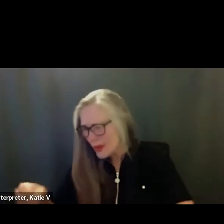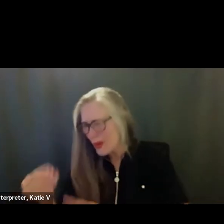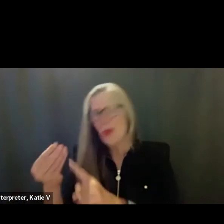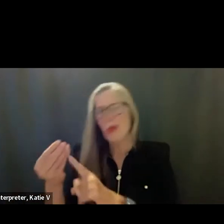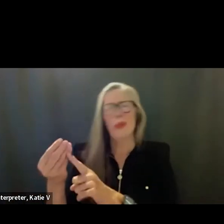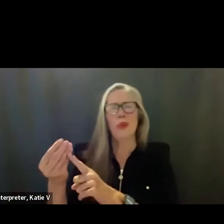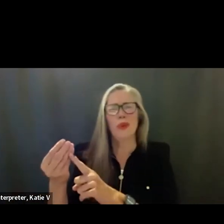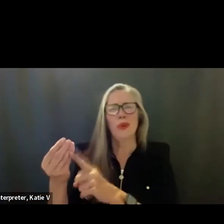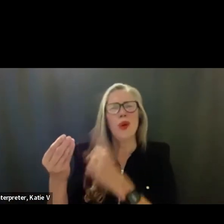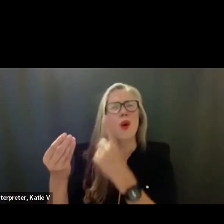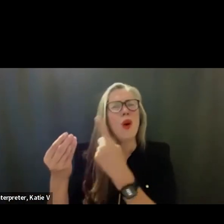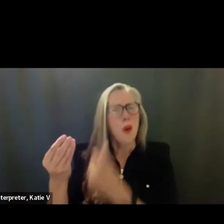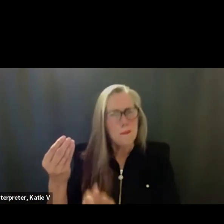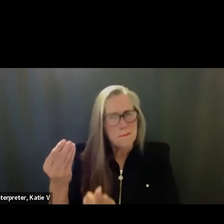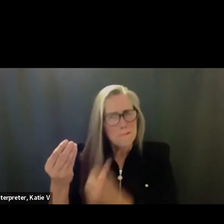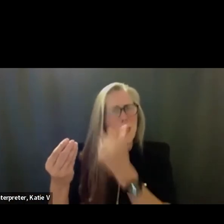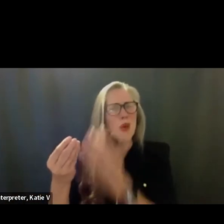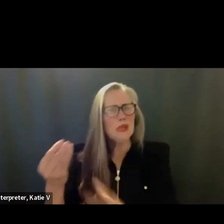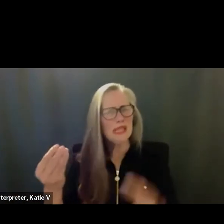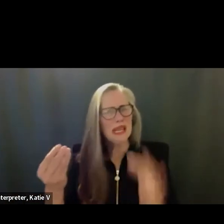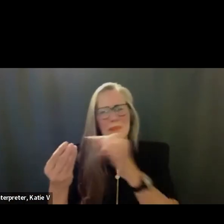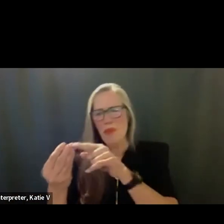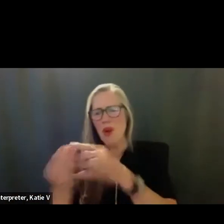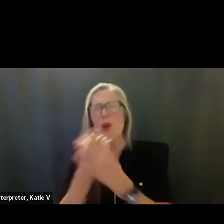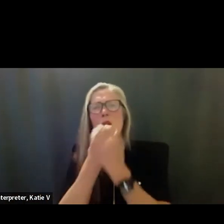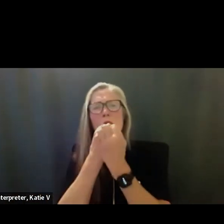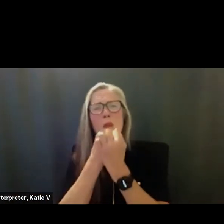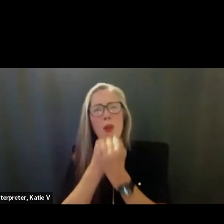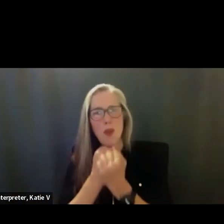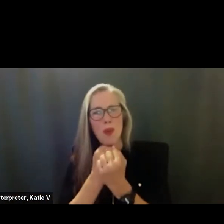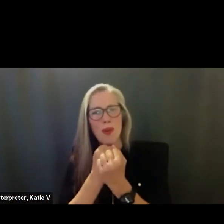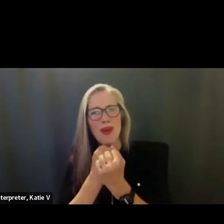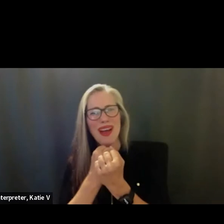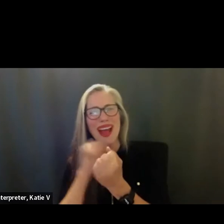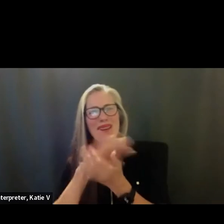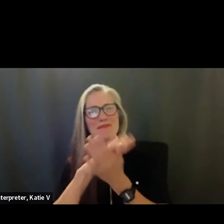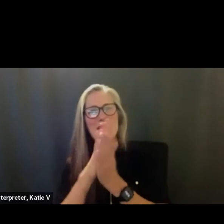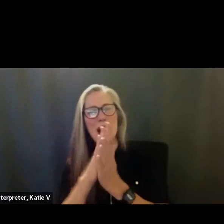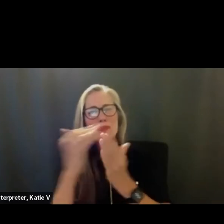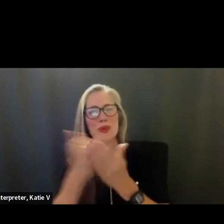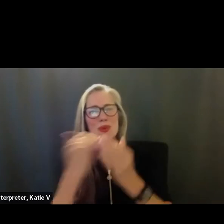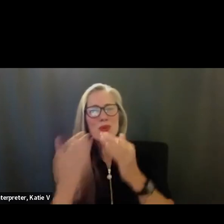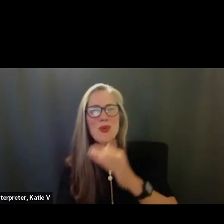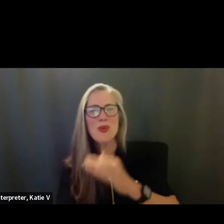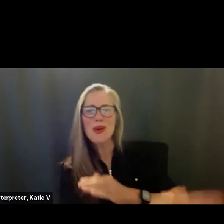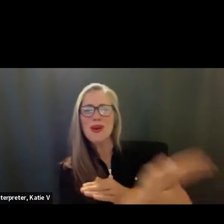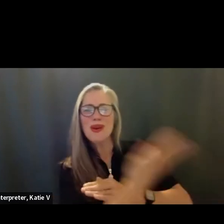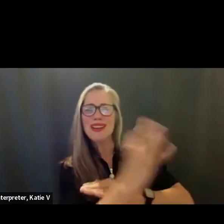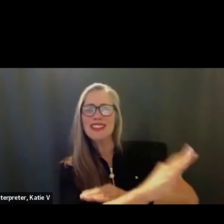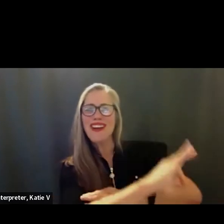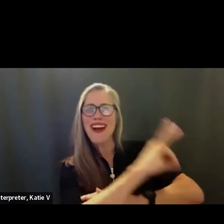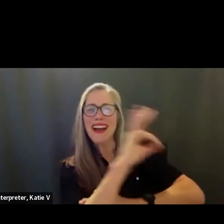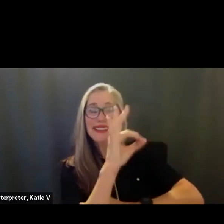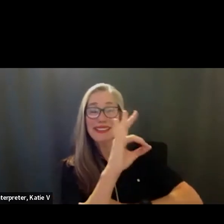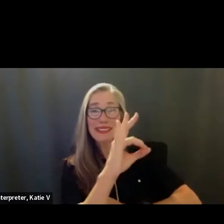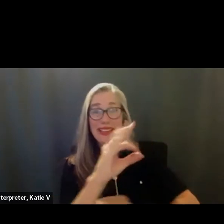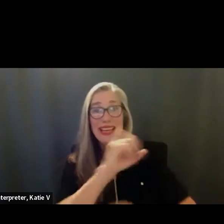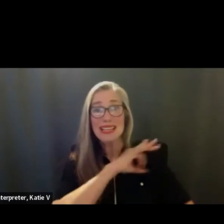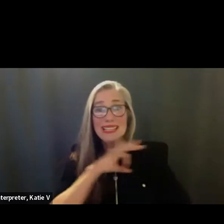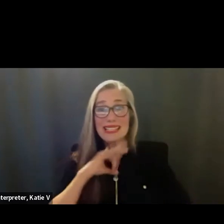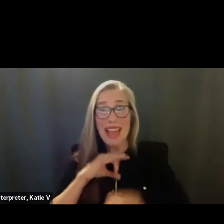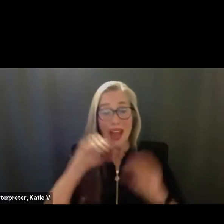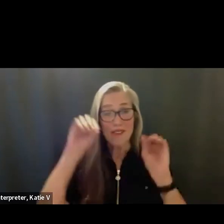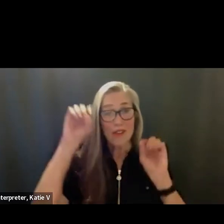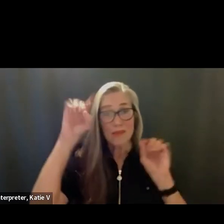At the end of last year, we recognized that we needed to update our mission and our schoolwide learner outcomes and staff provided their input